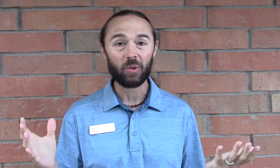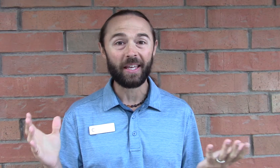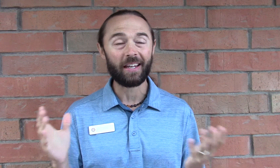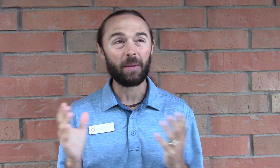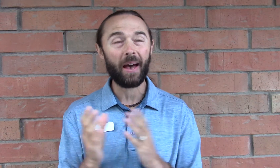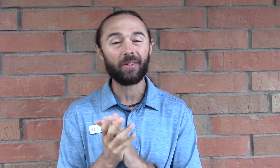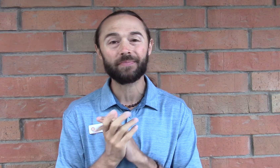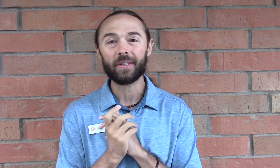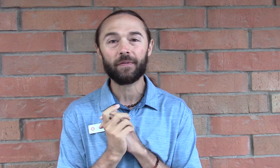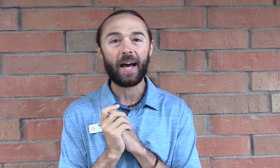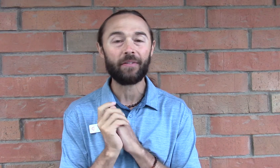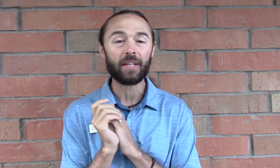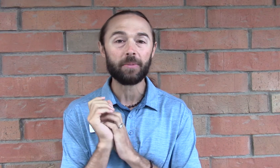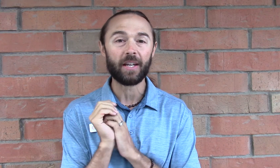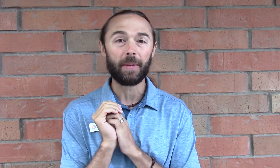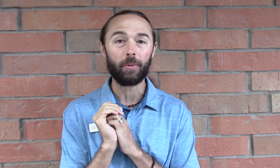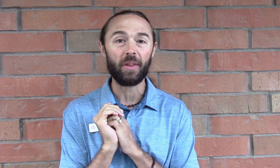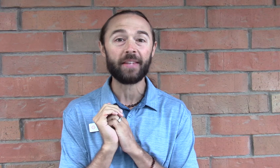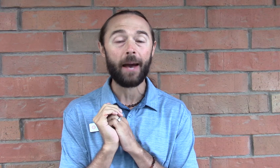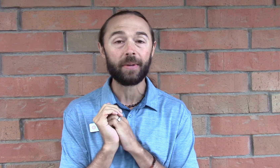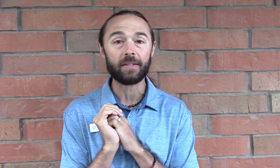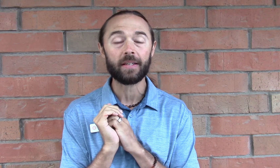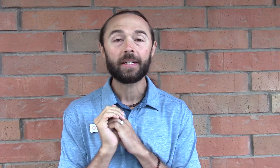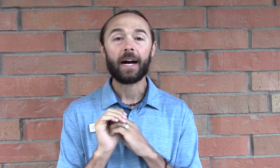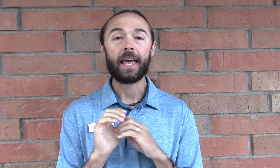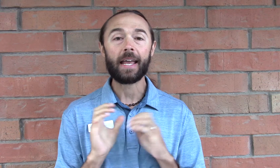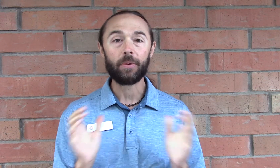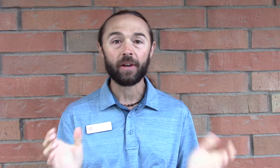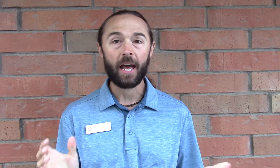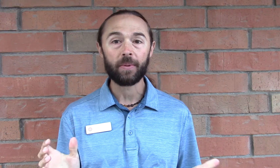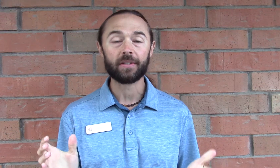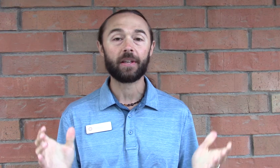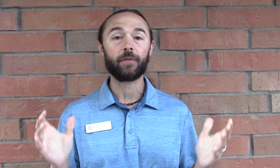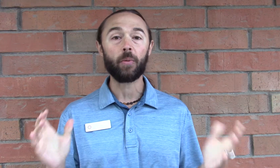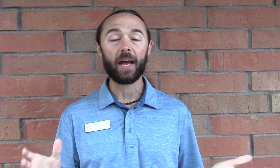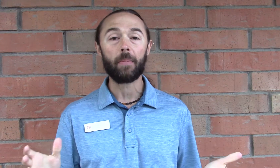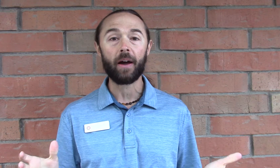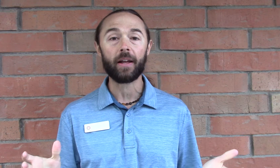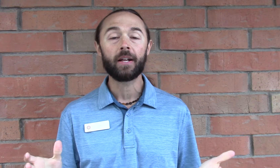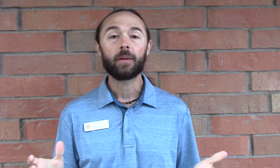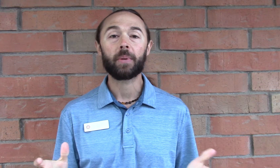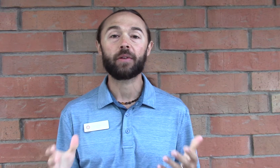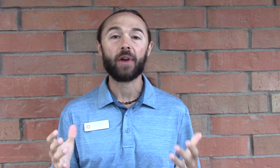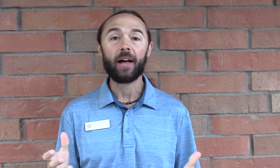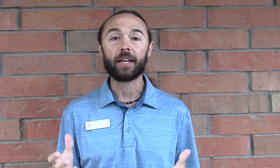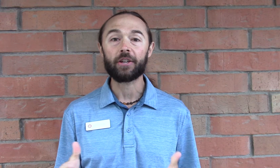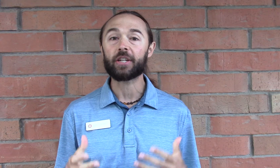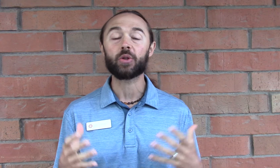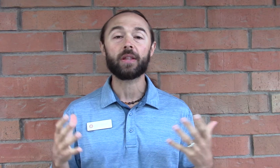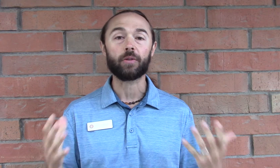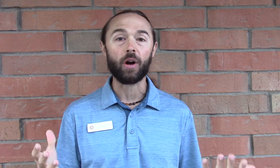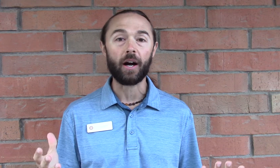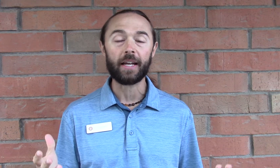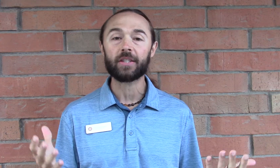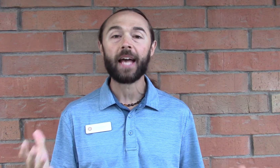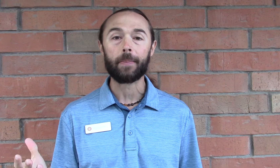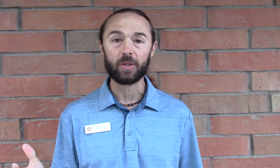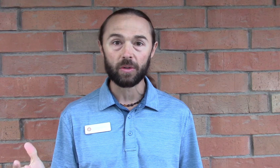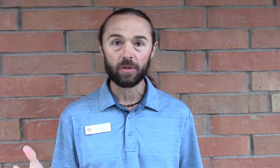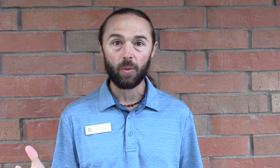So again in about five ten percent of people this happens. I hate it when it happens because I feel bad about it but in reality you didn't do anything wrong. It just happens once in a